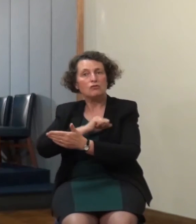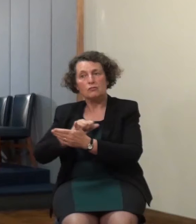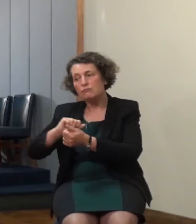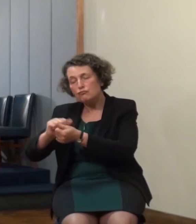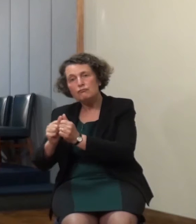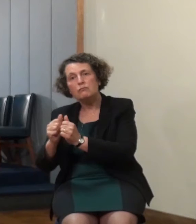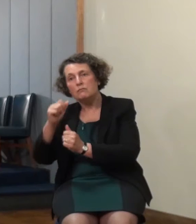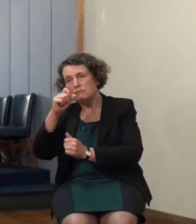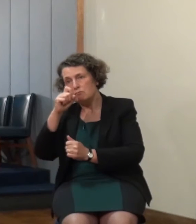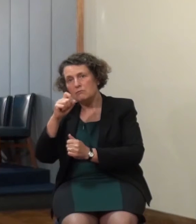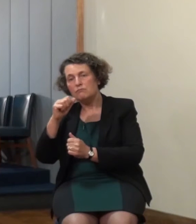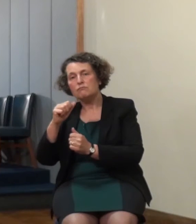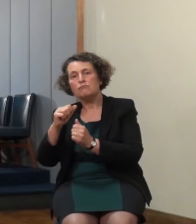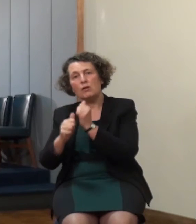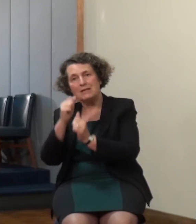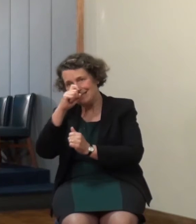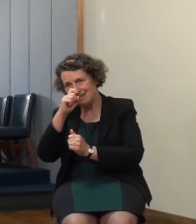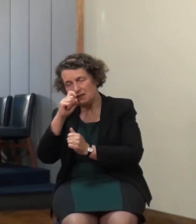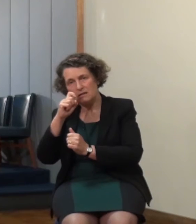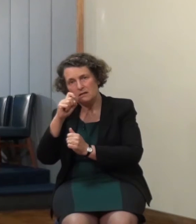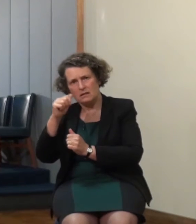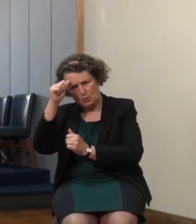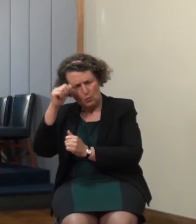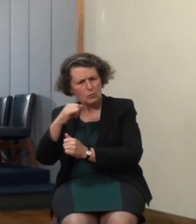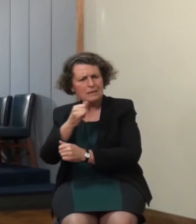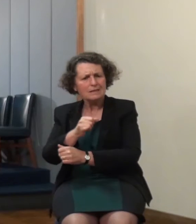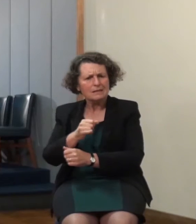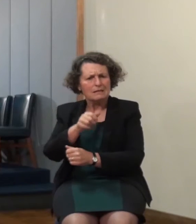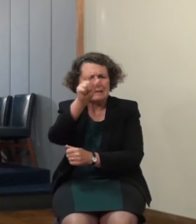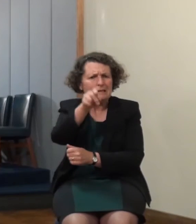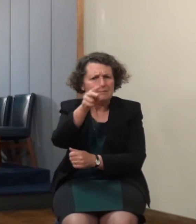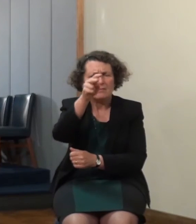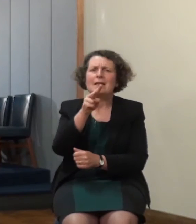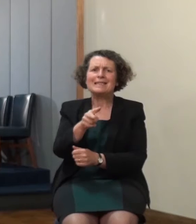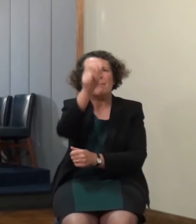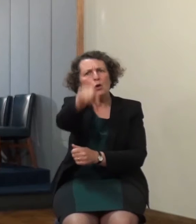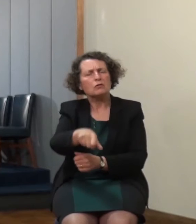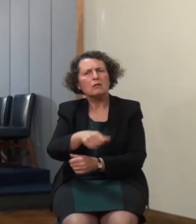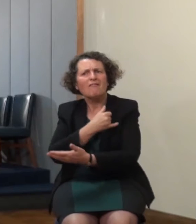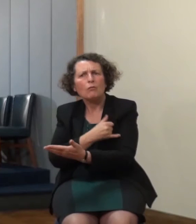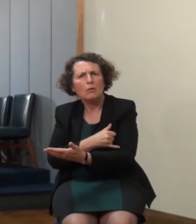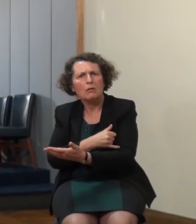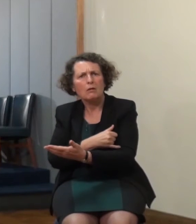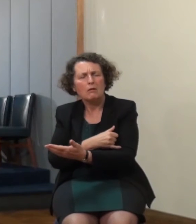vulnerable you don't want phases of backsliding you don't want phases of no